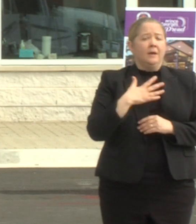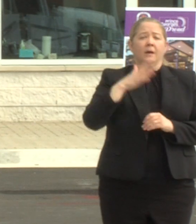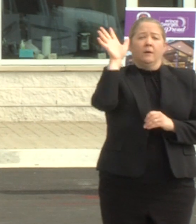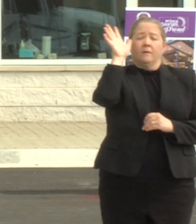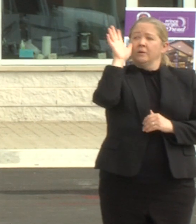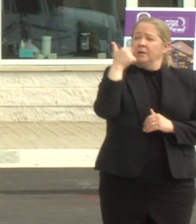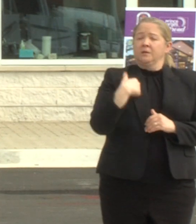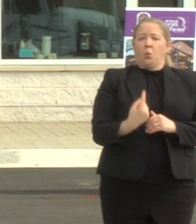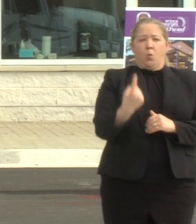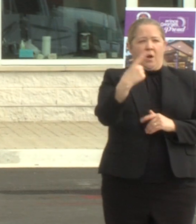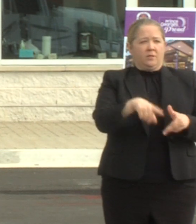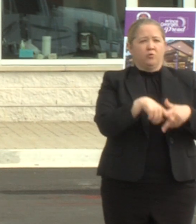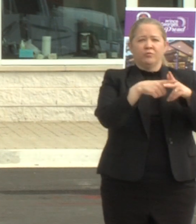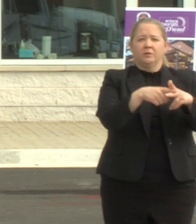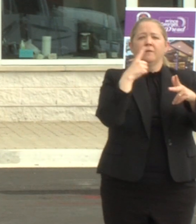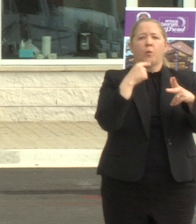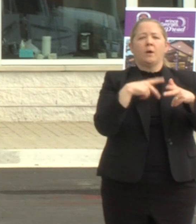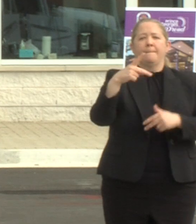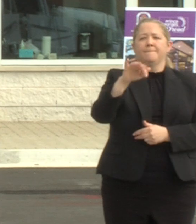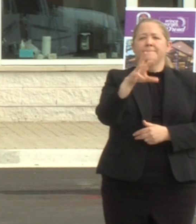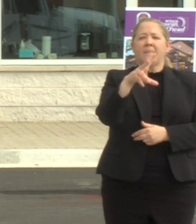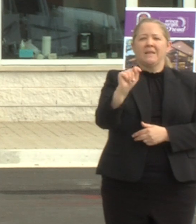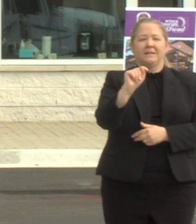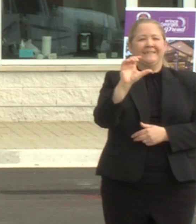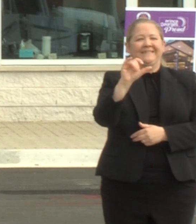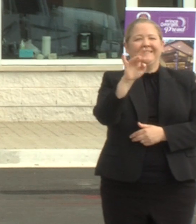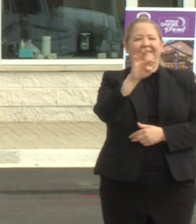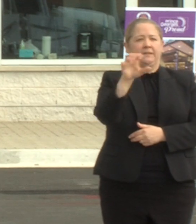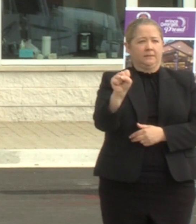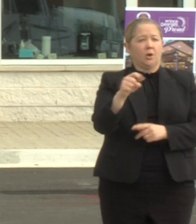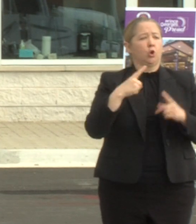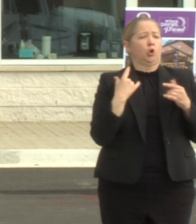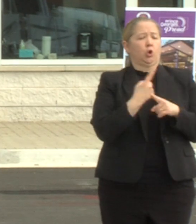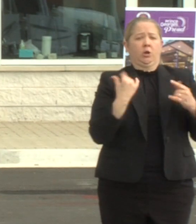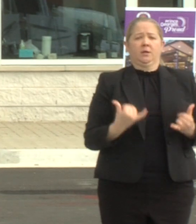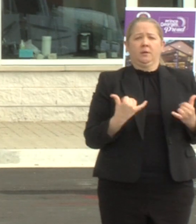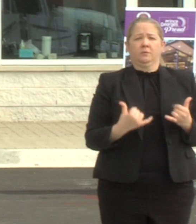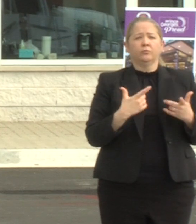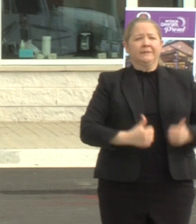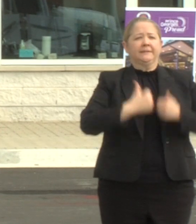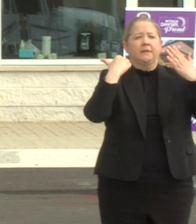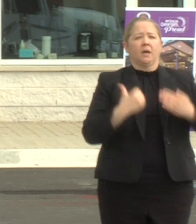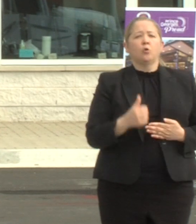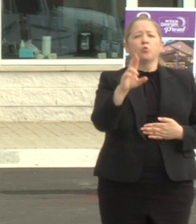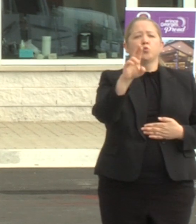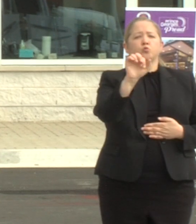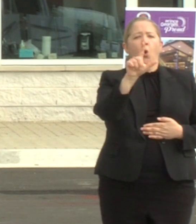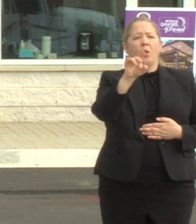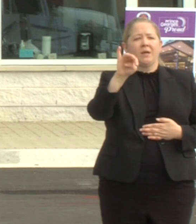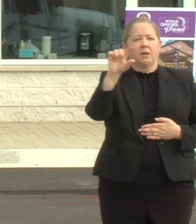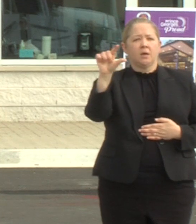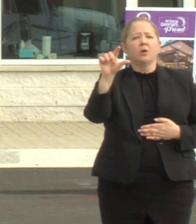was one of the original ogs in politics i currently reside in the rolling ridge community that's the community that's right buttresses